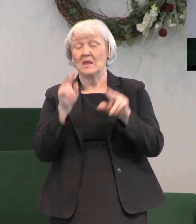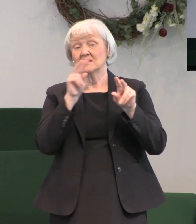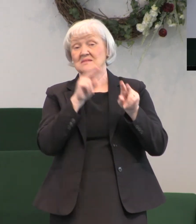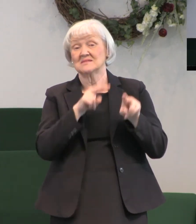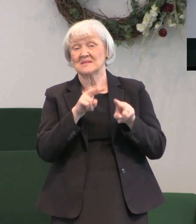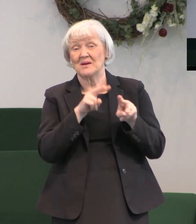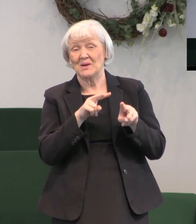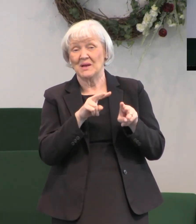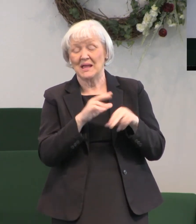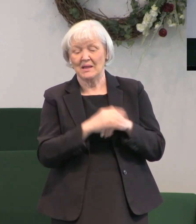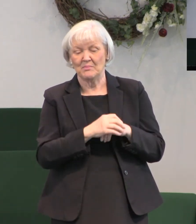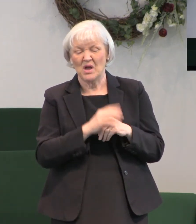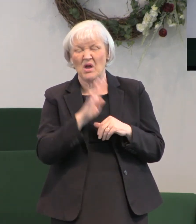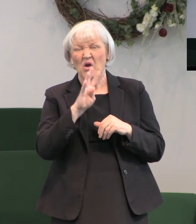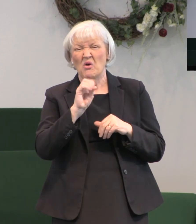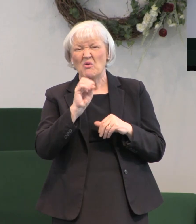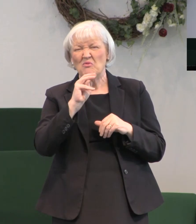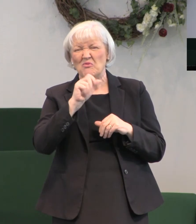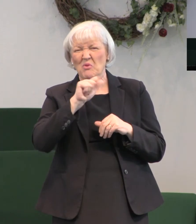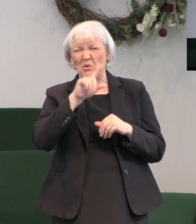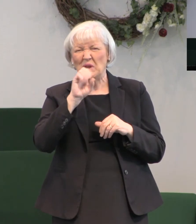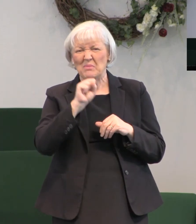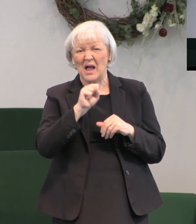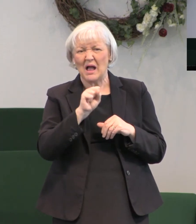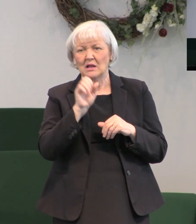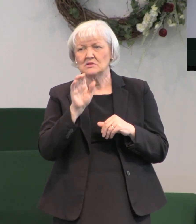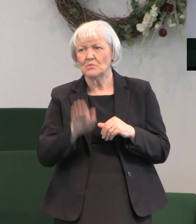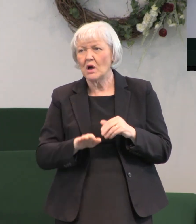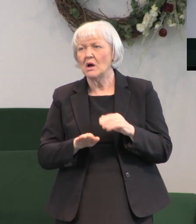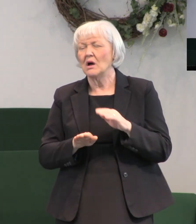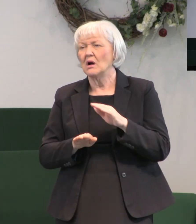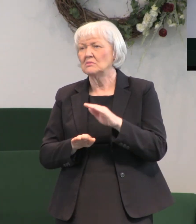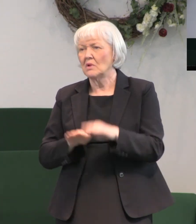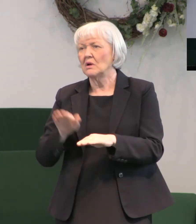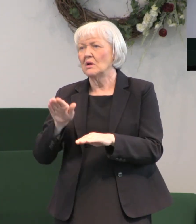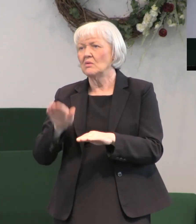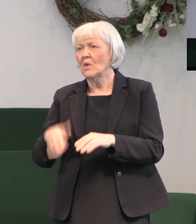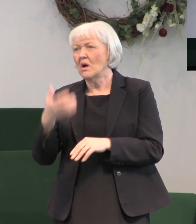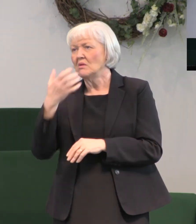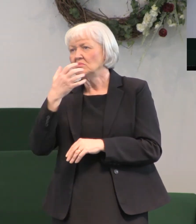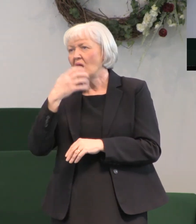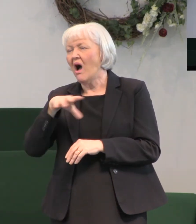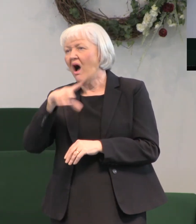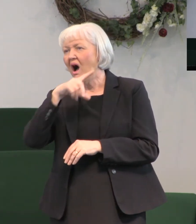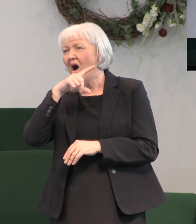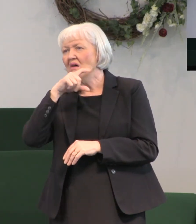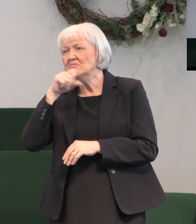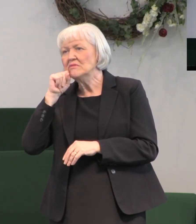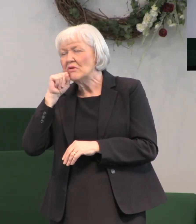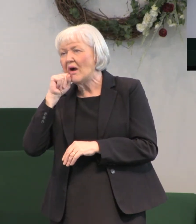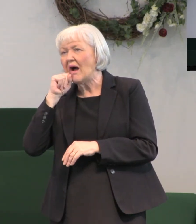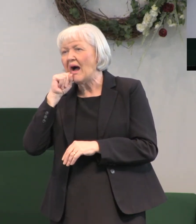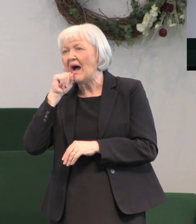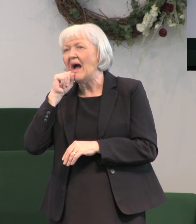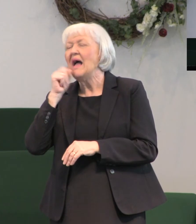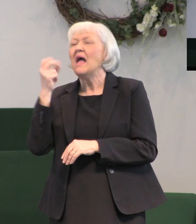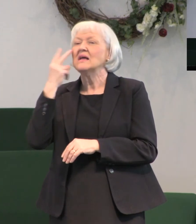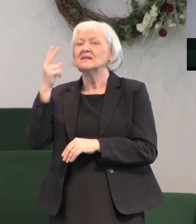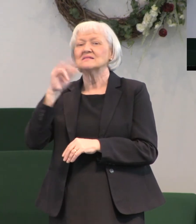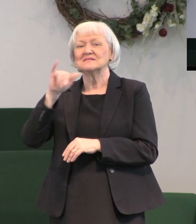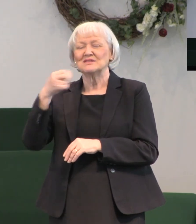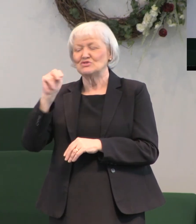when he walked 40 miles across the hot desert to go where John the Baptist was baptizing the Jordan River